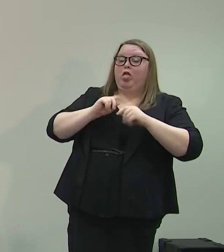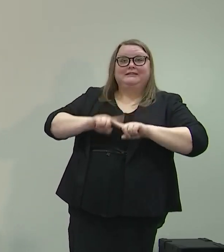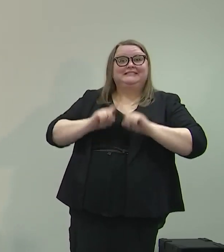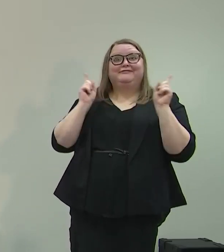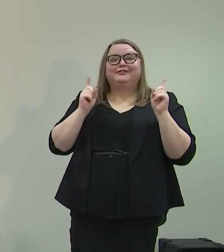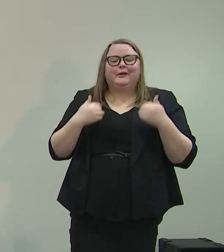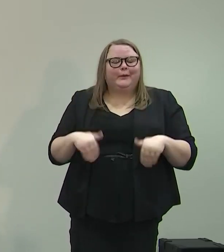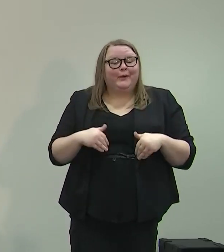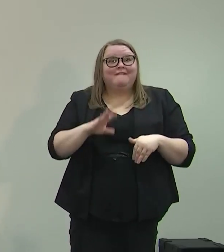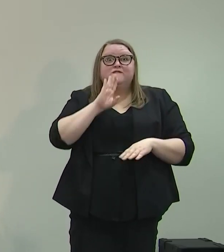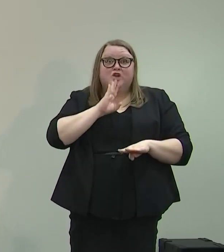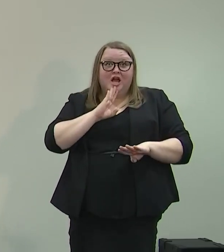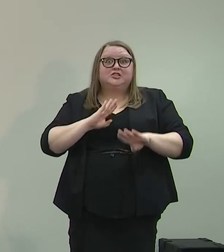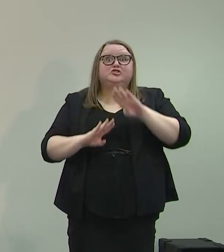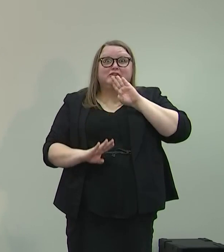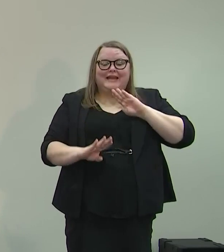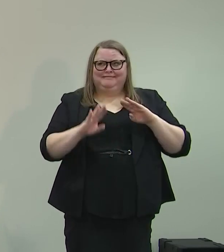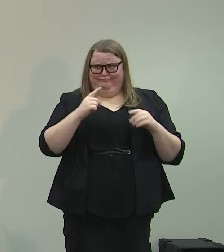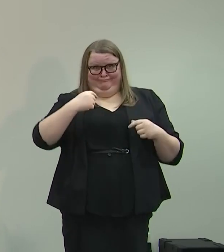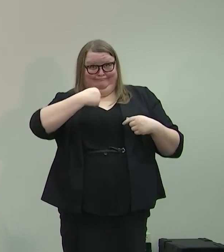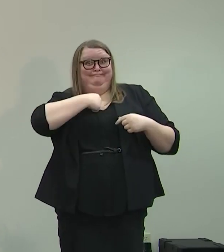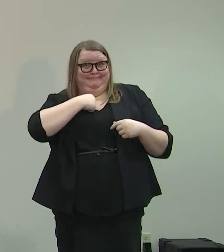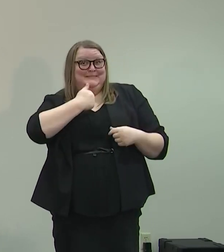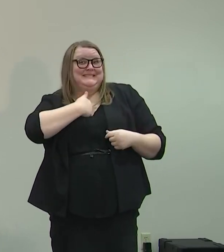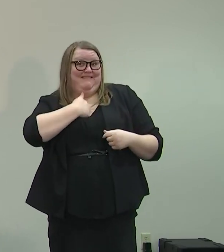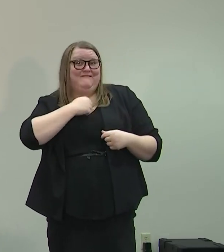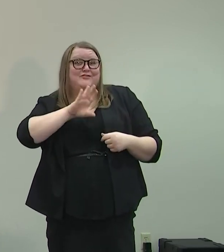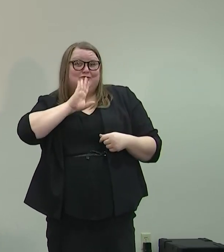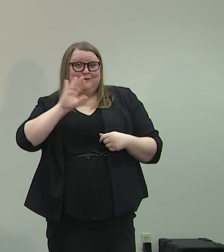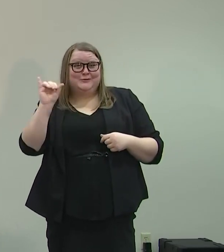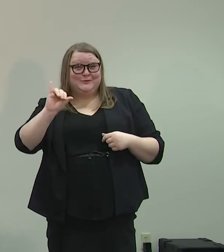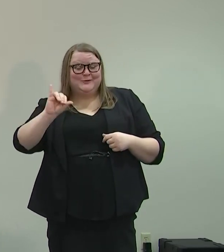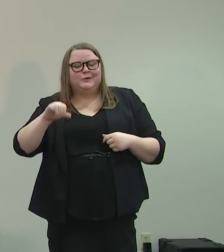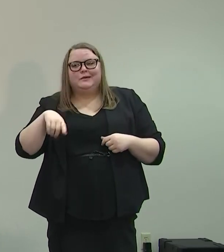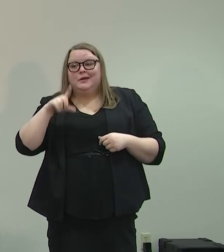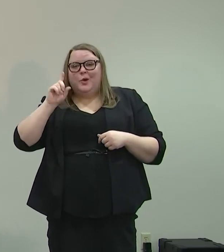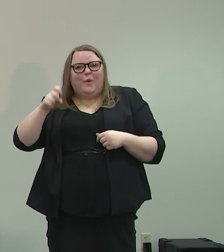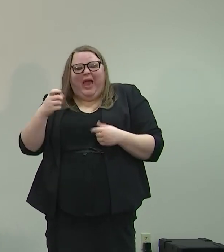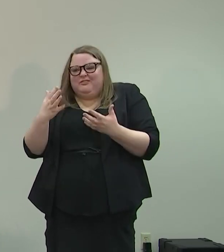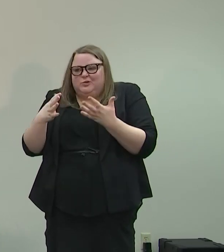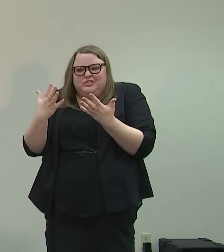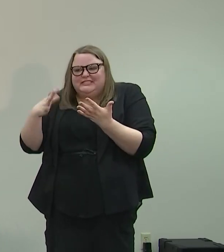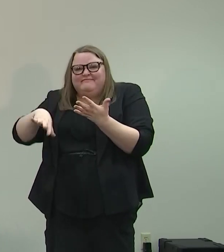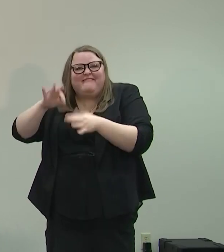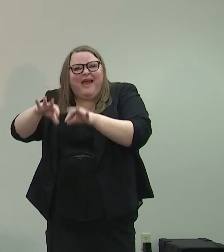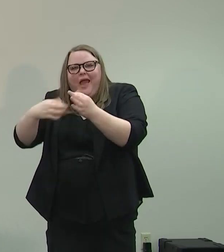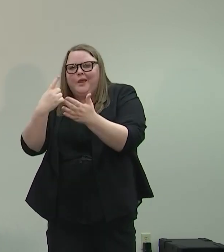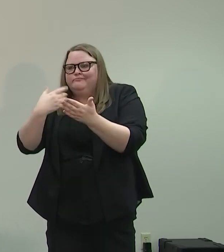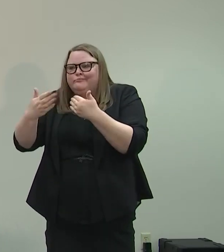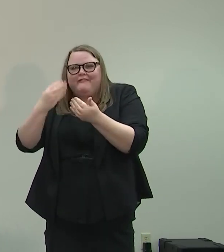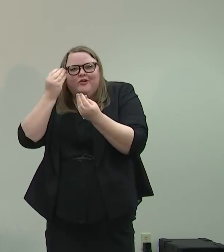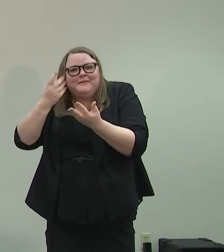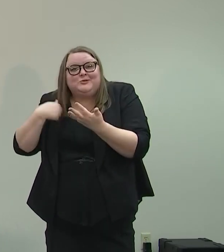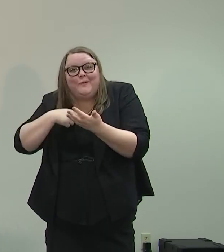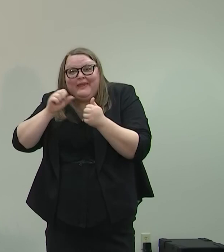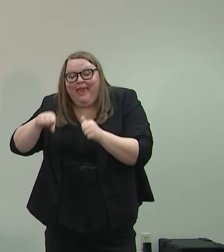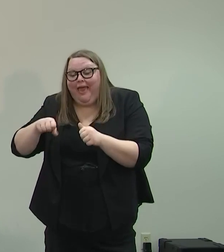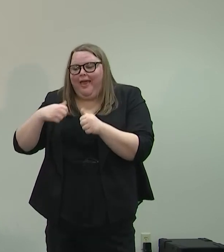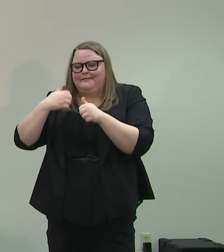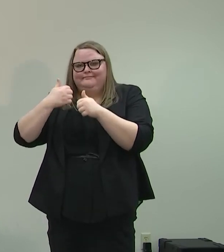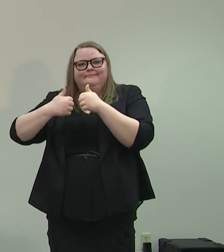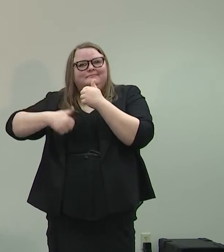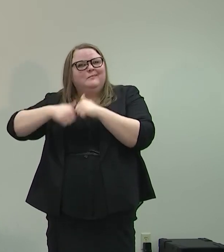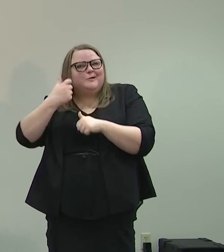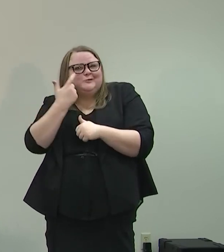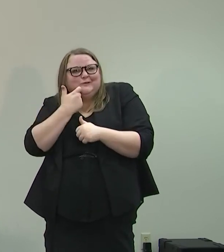of folks. It's frustrating for me. We have to deal with the most up-to-date information and policies that we have, and we will continue to do